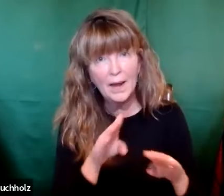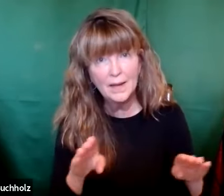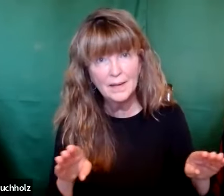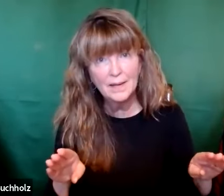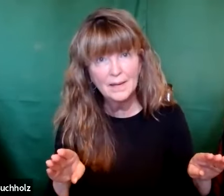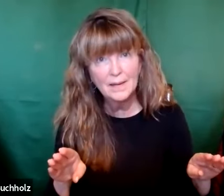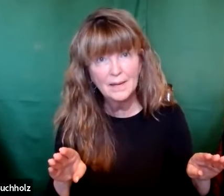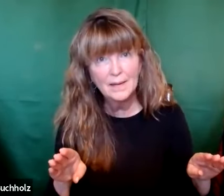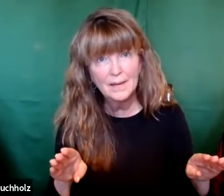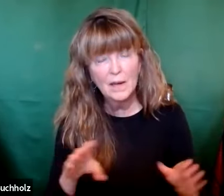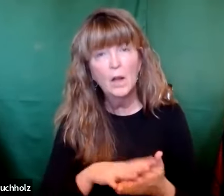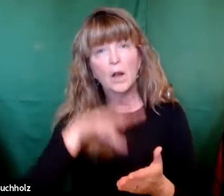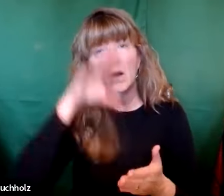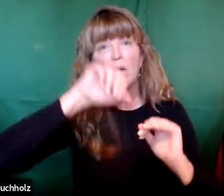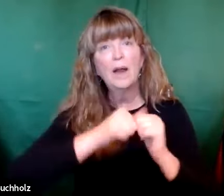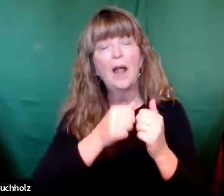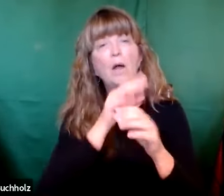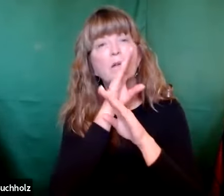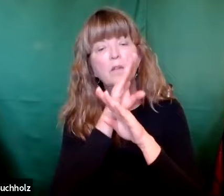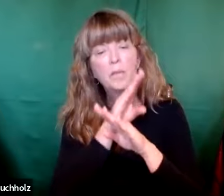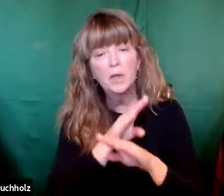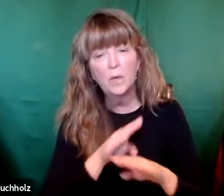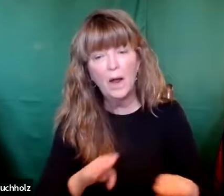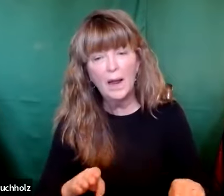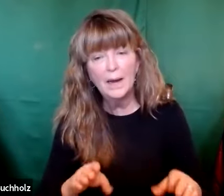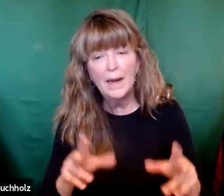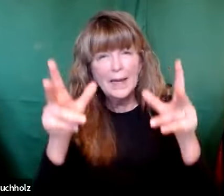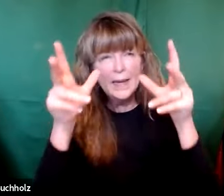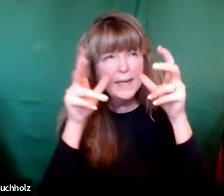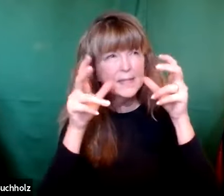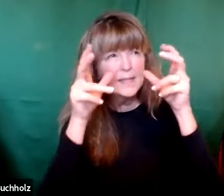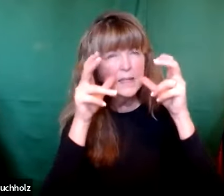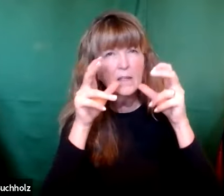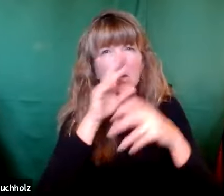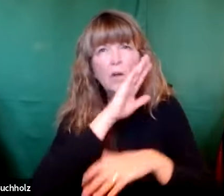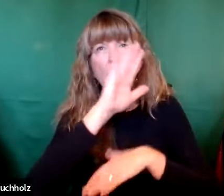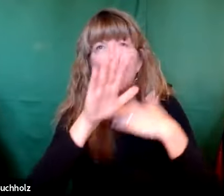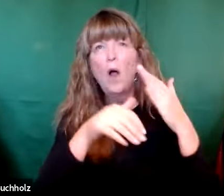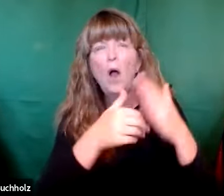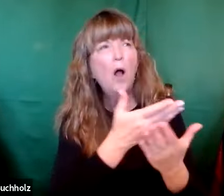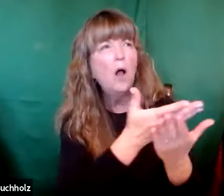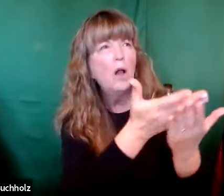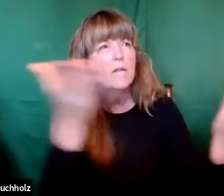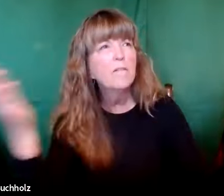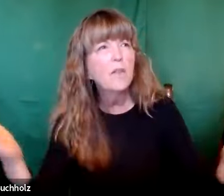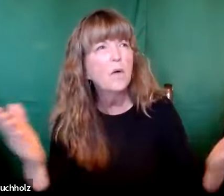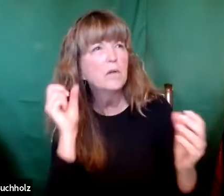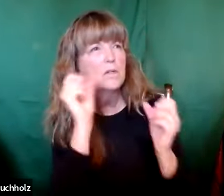number one, that we need to be silent. we need to learn how to be quiet and